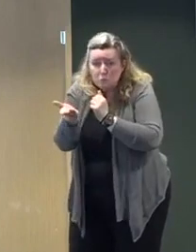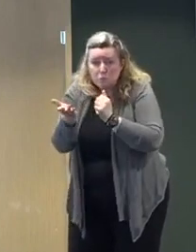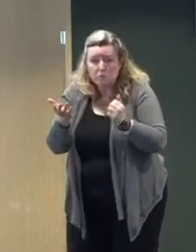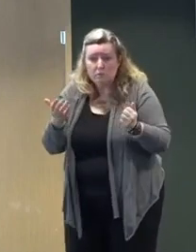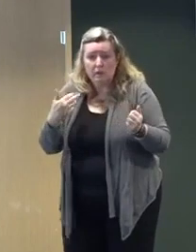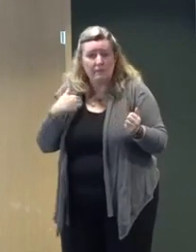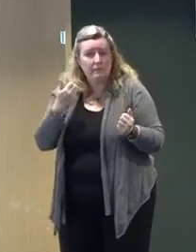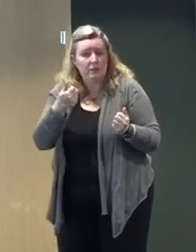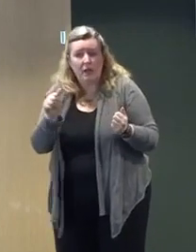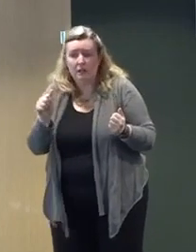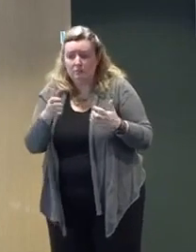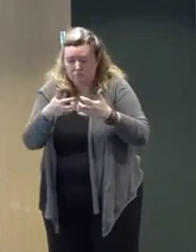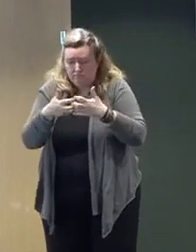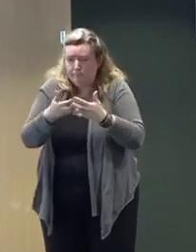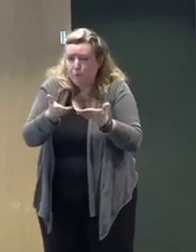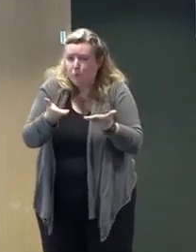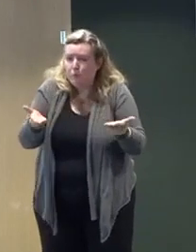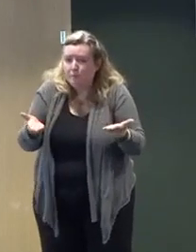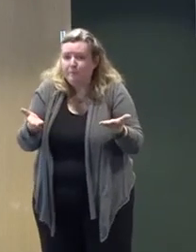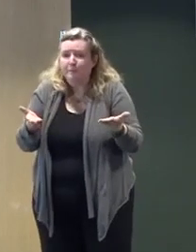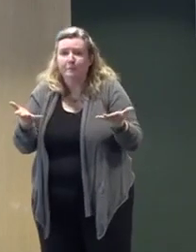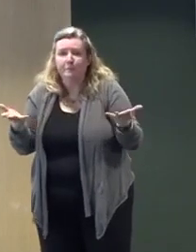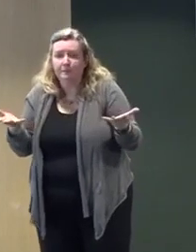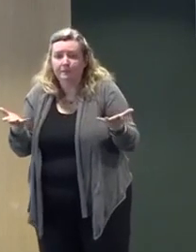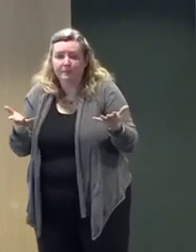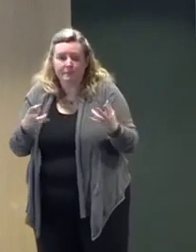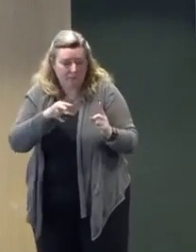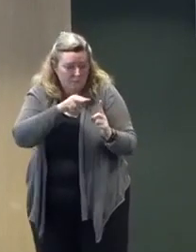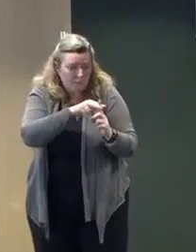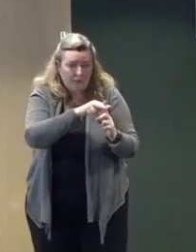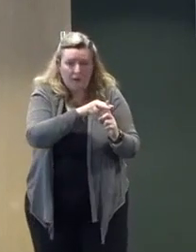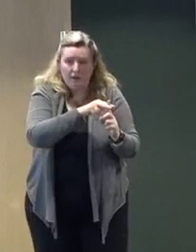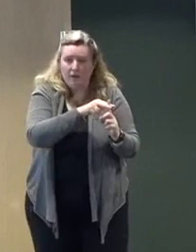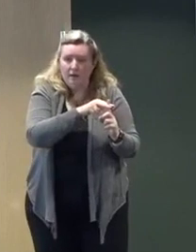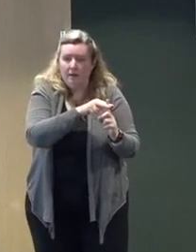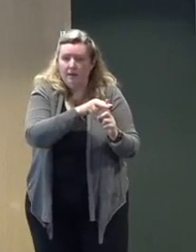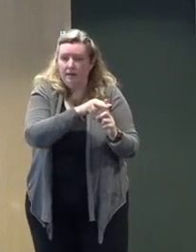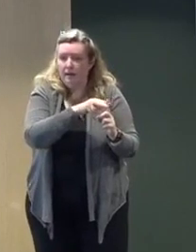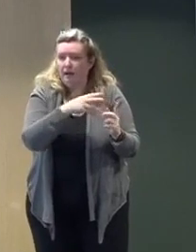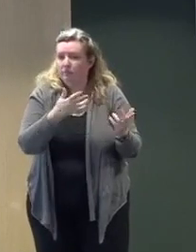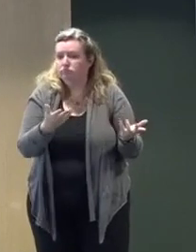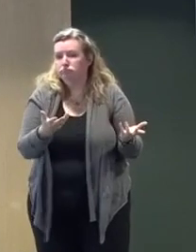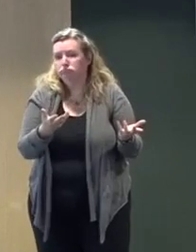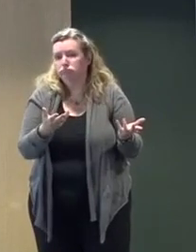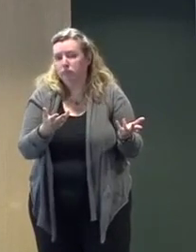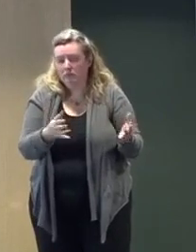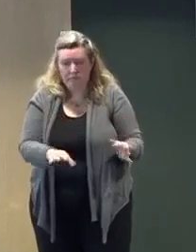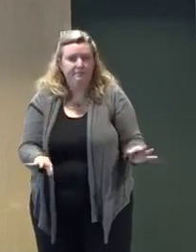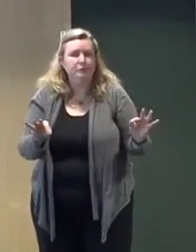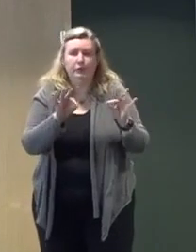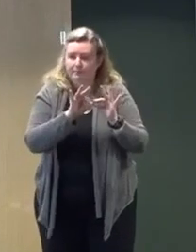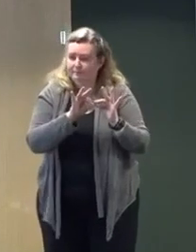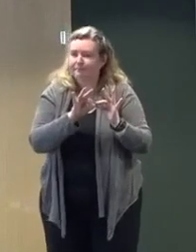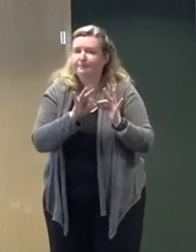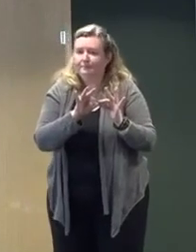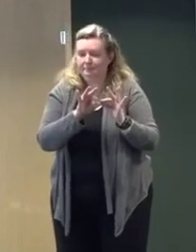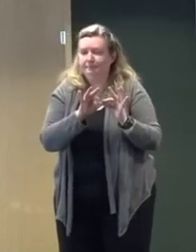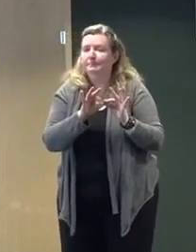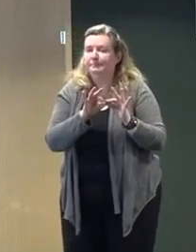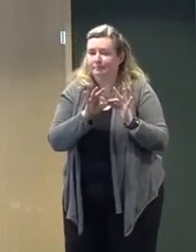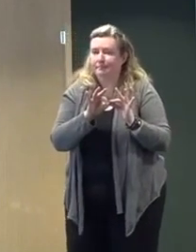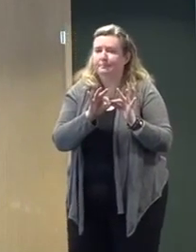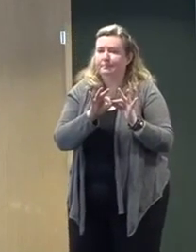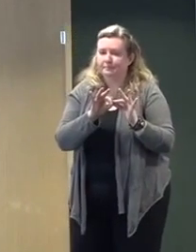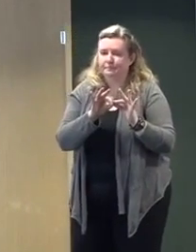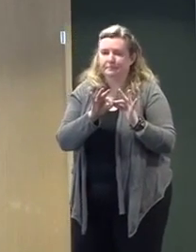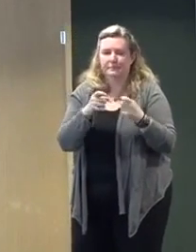it's vitally important that your utility company is aware